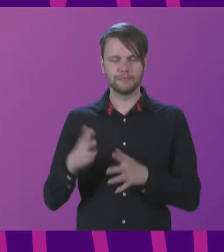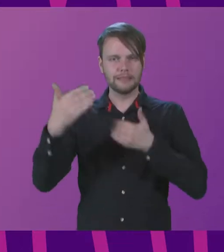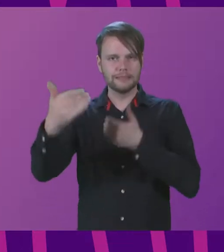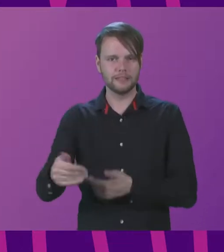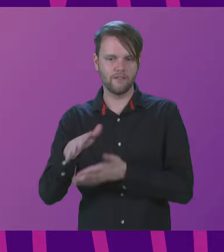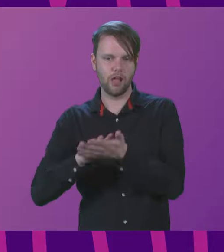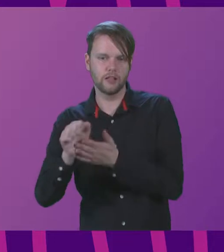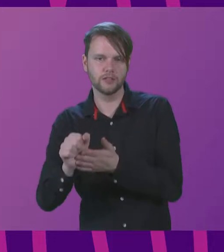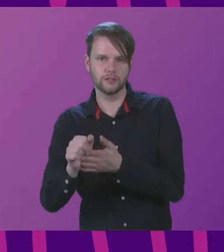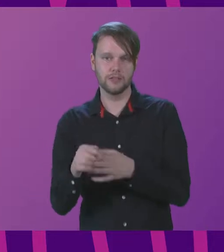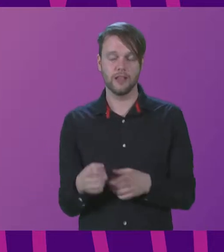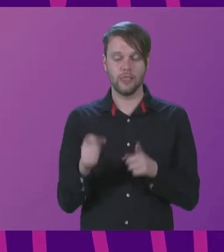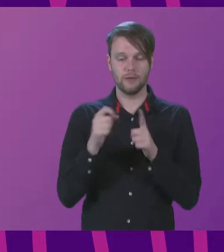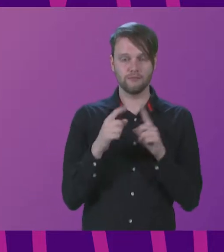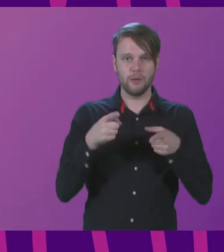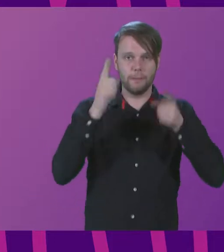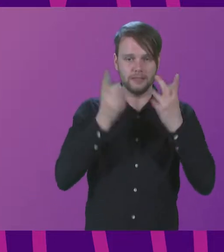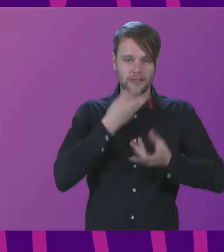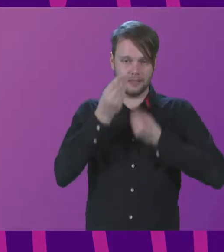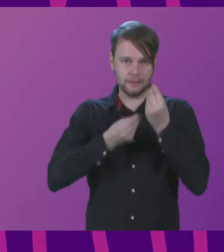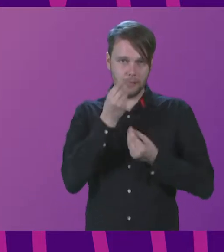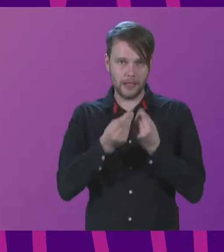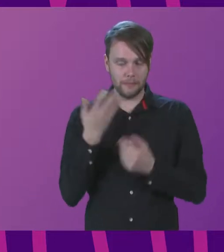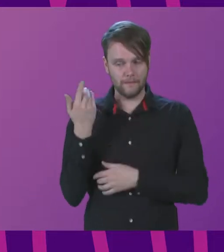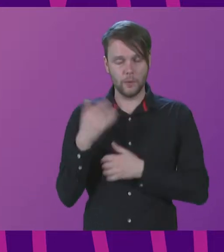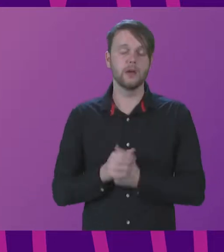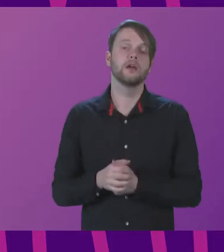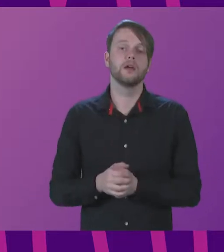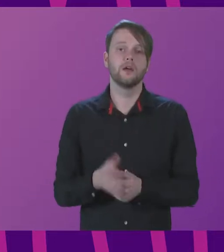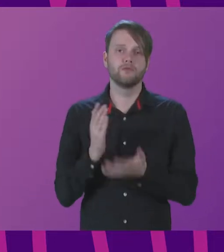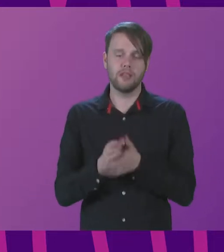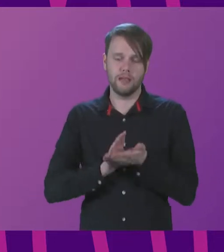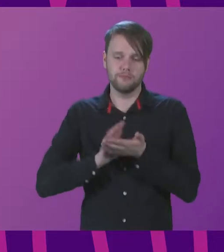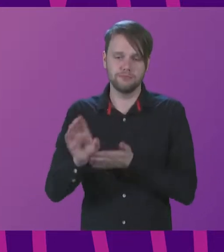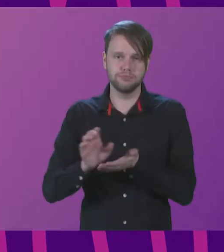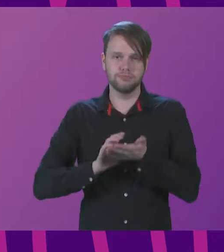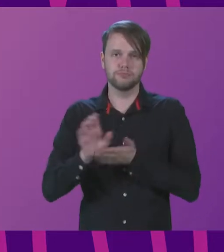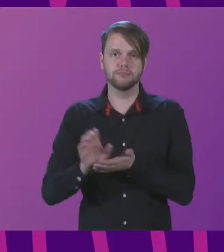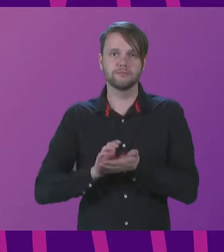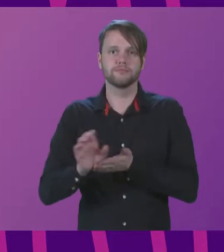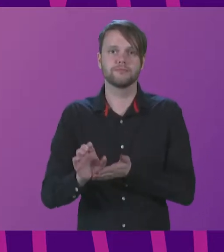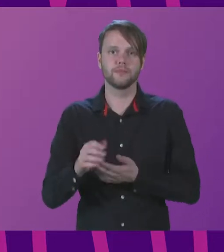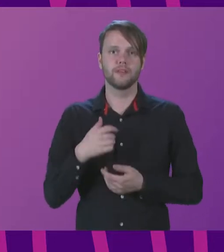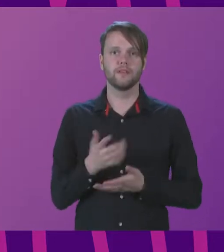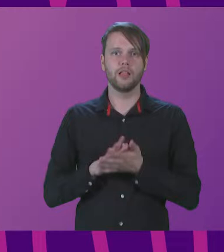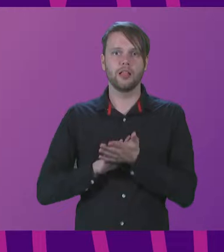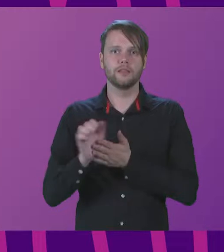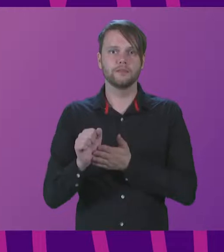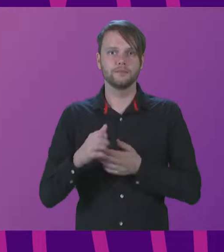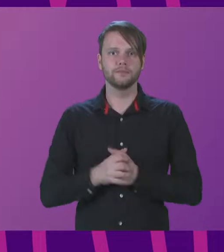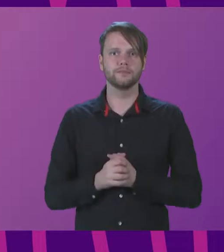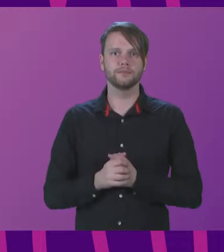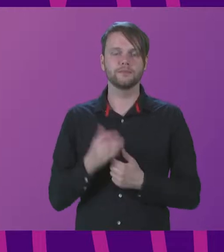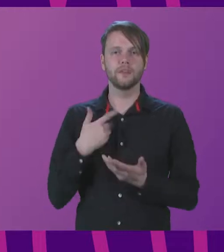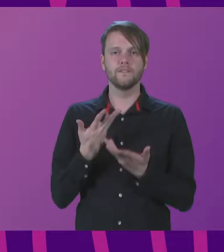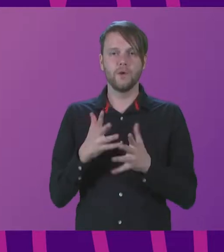as our Prime Minister explained in his opening address to the summit, we're investing so much in the role that culture can play, even